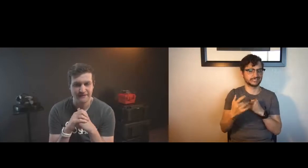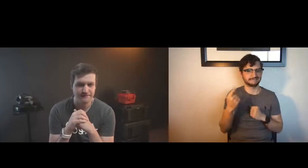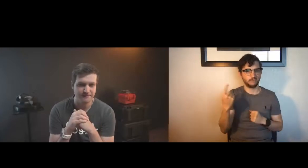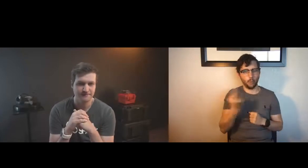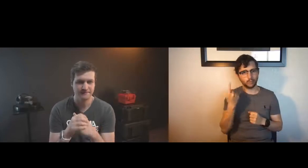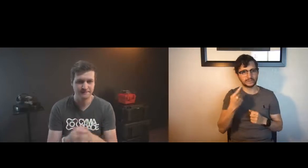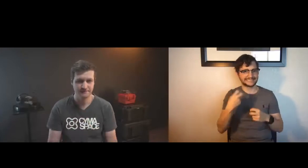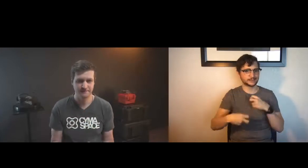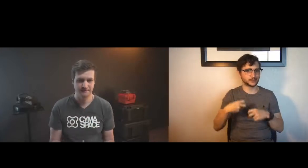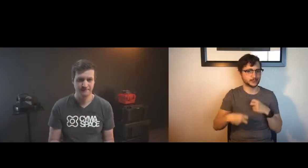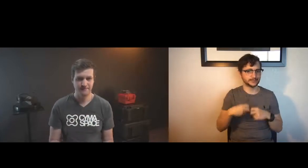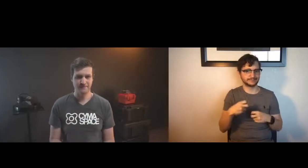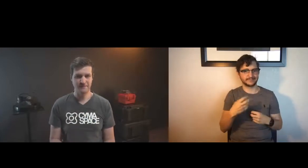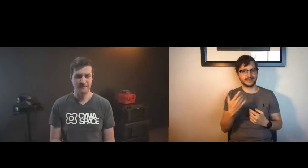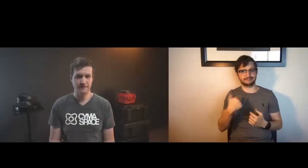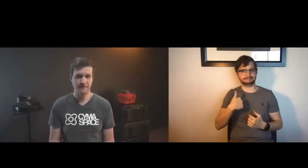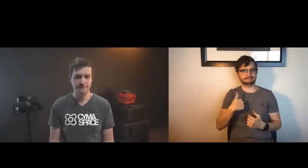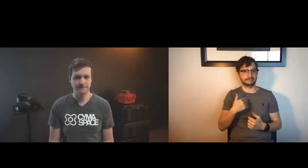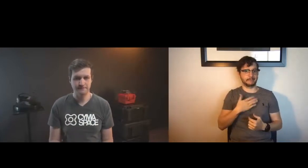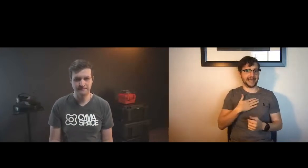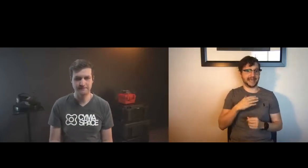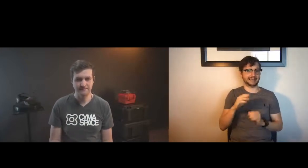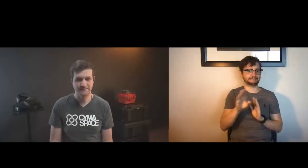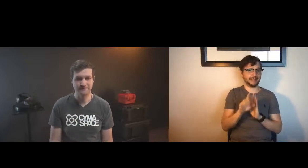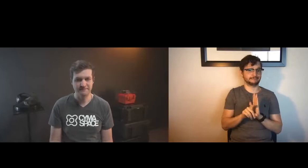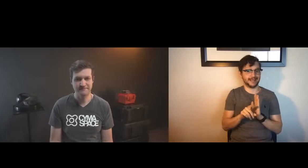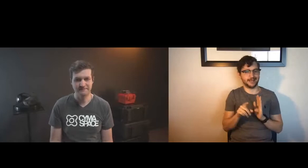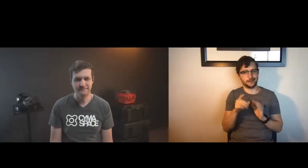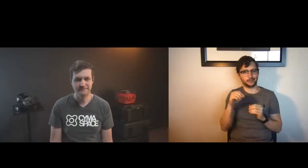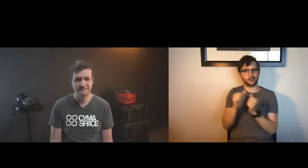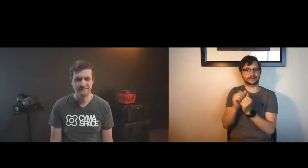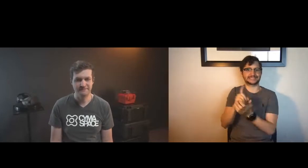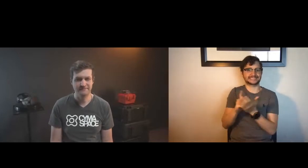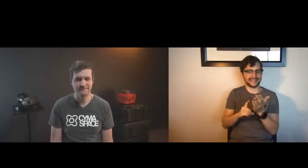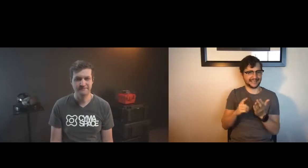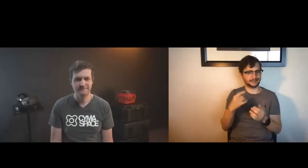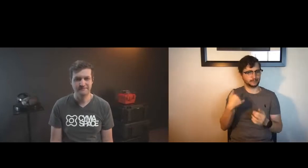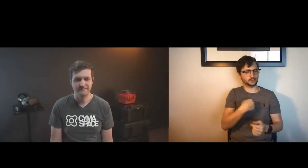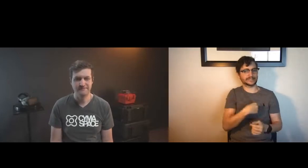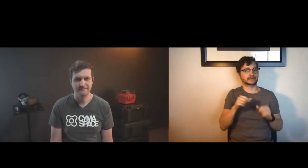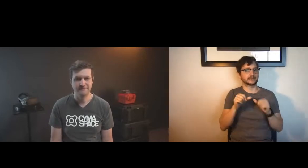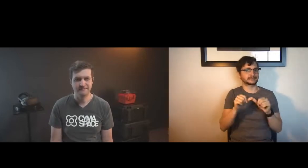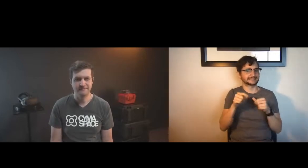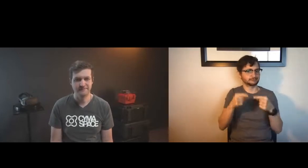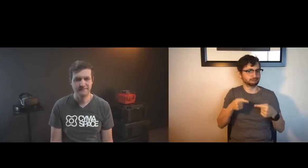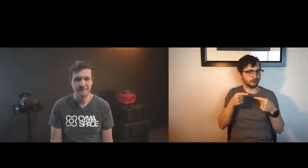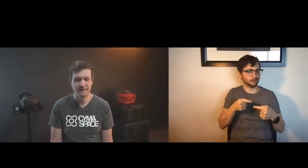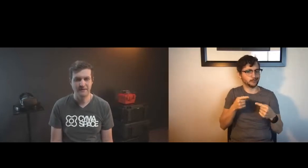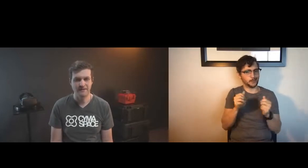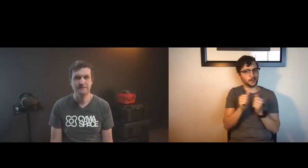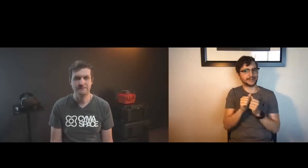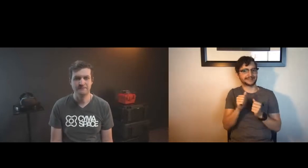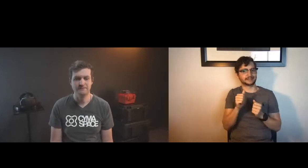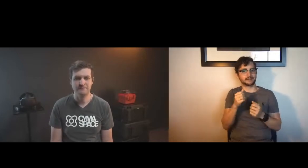accessibility in technology is an ever-present issue as for my background in design